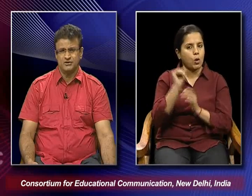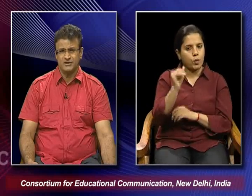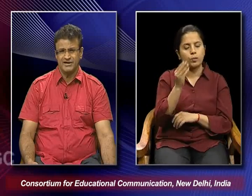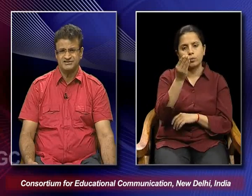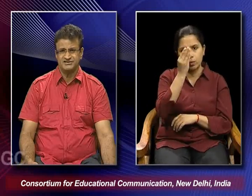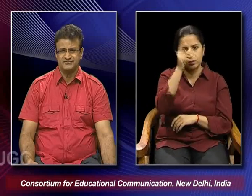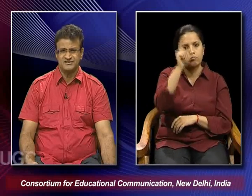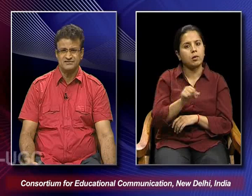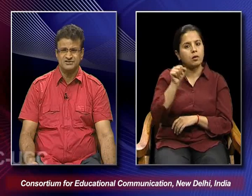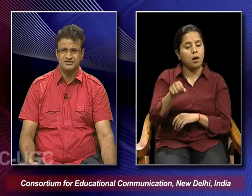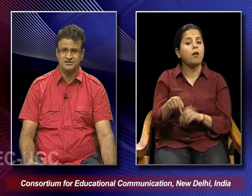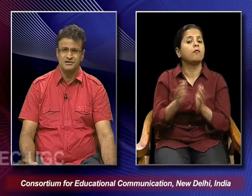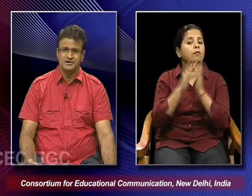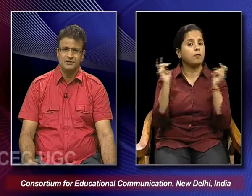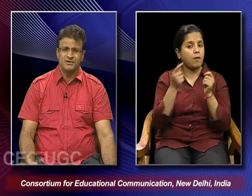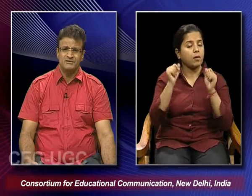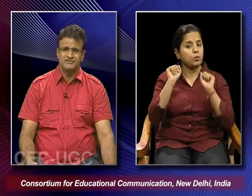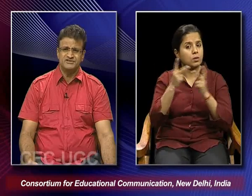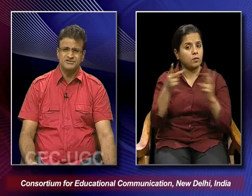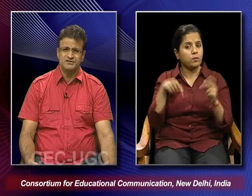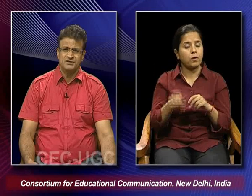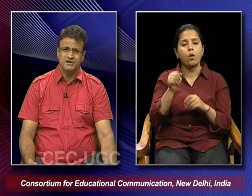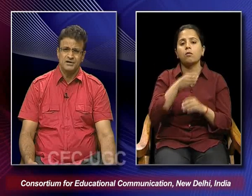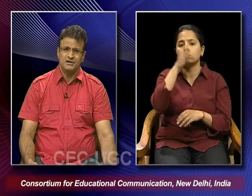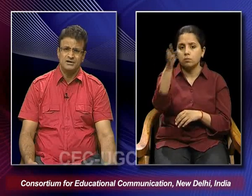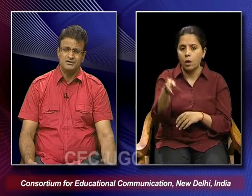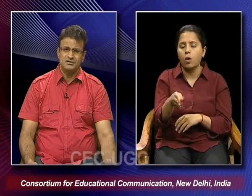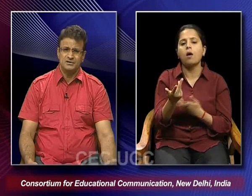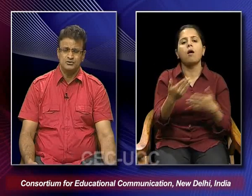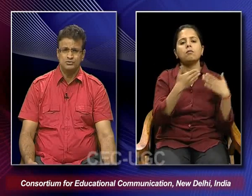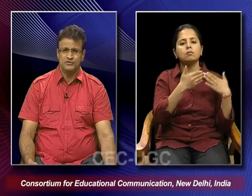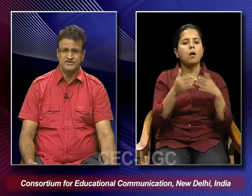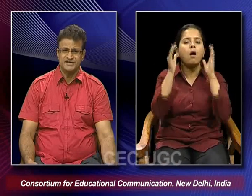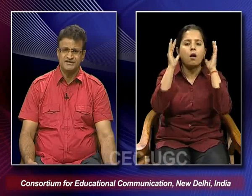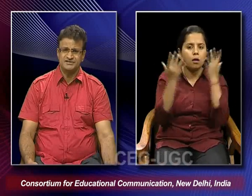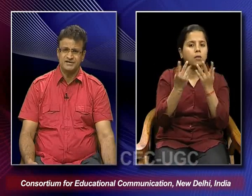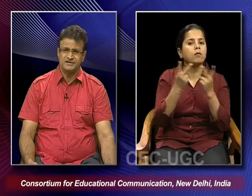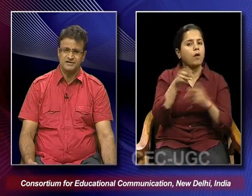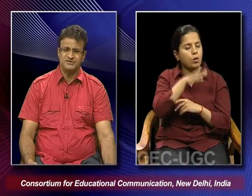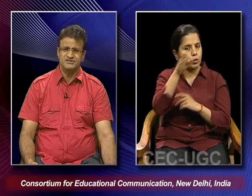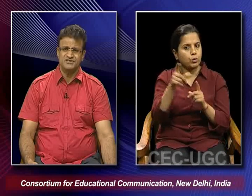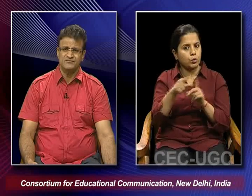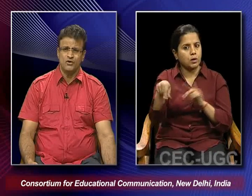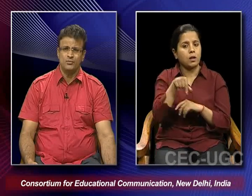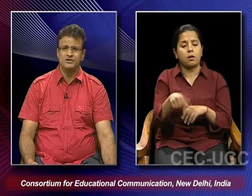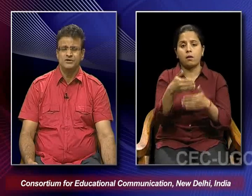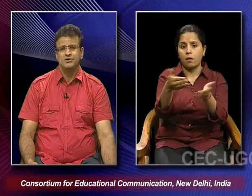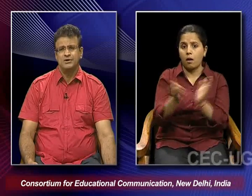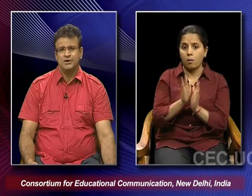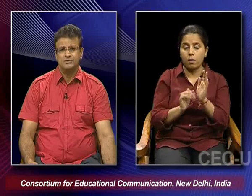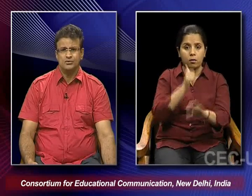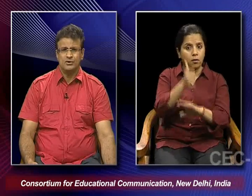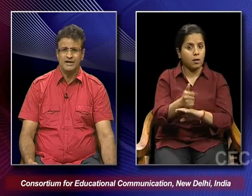And these are organized as the festivals and pilgrim visits the tomb of the saints. And the committees are formed